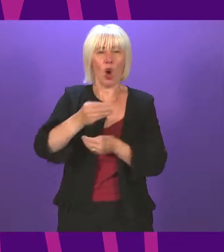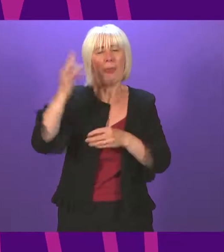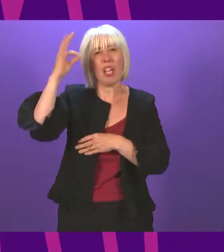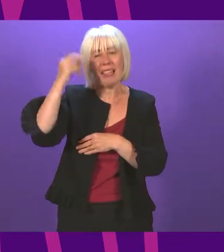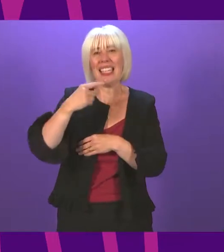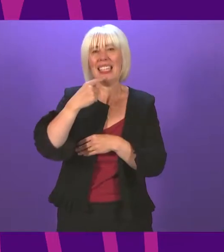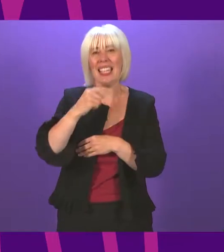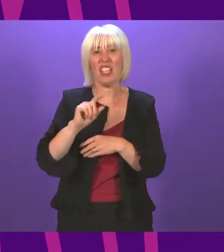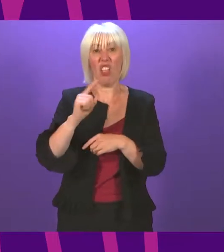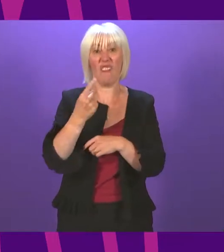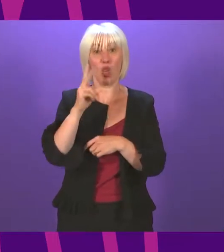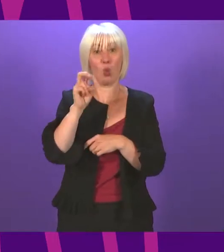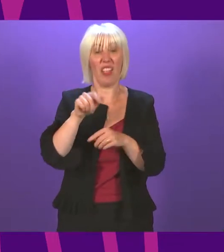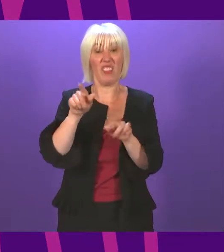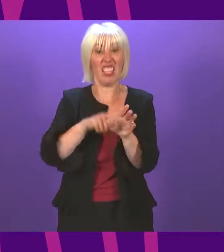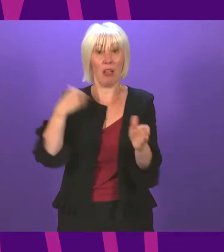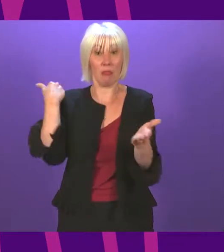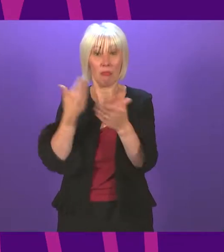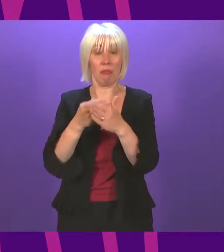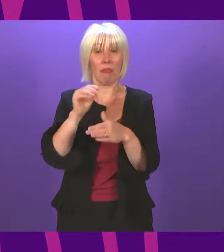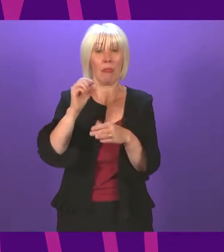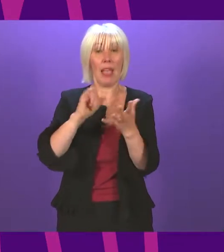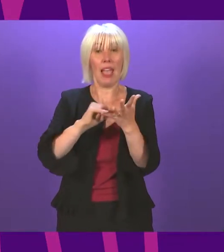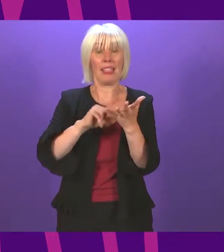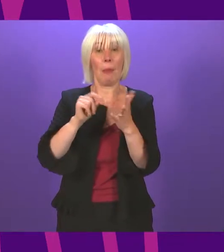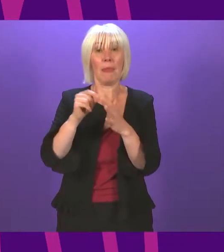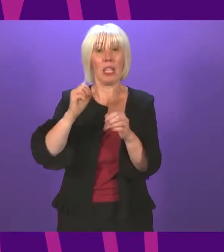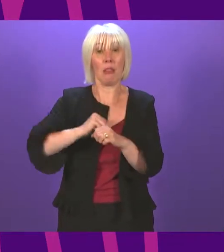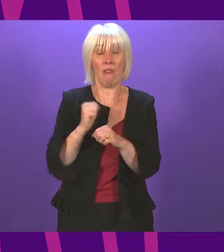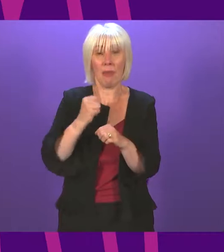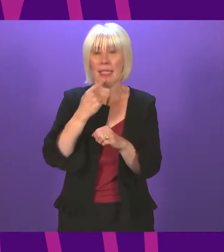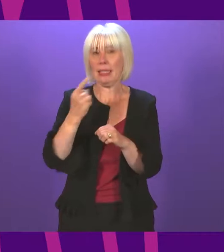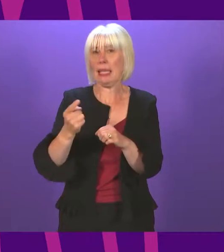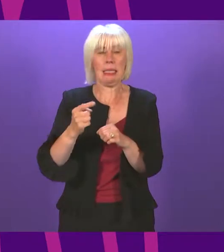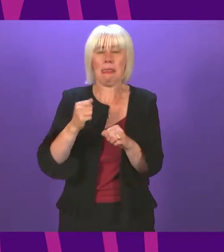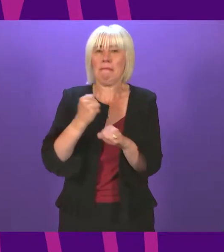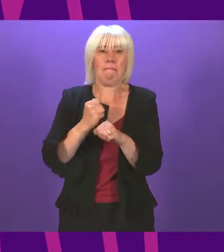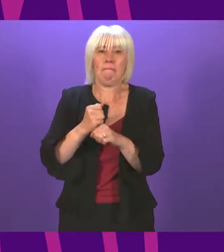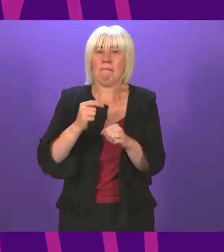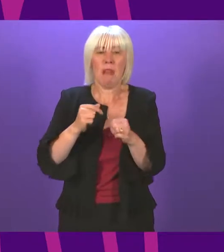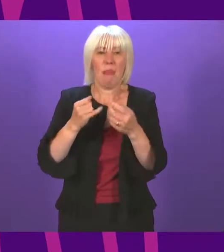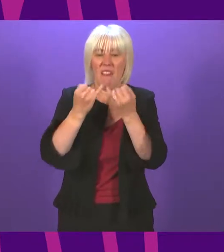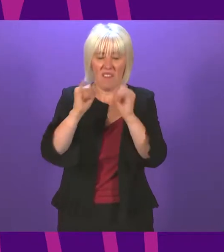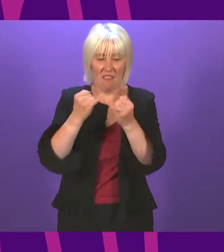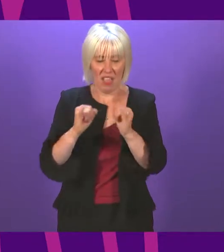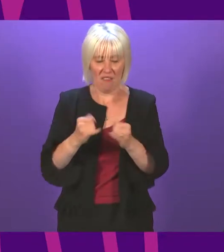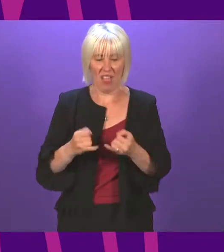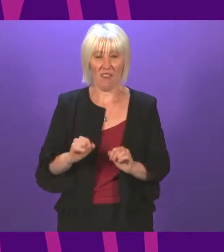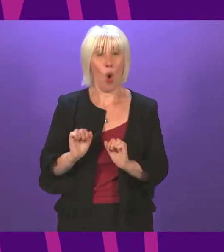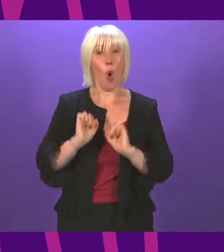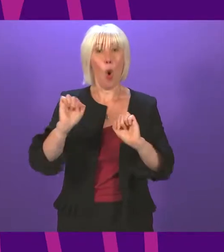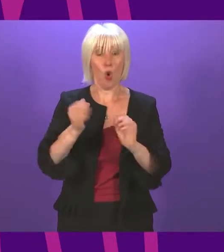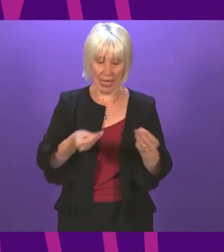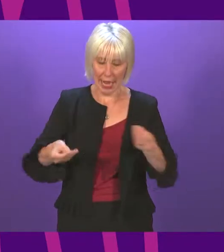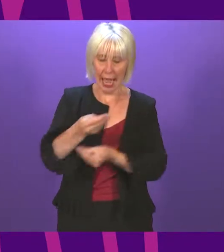covering the first 12 years of the S&P government, concluding that the Scottish government had failed to meet every single one of its own economic